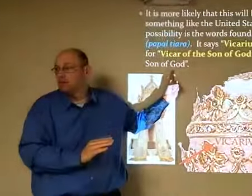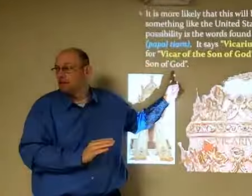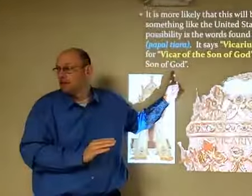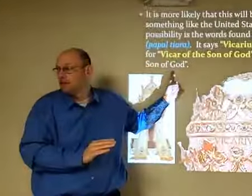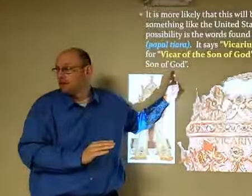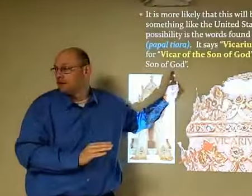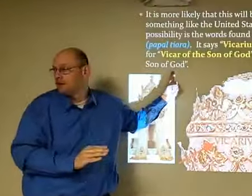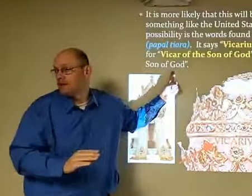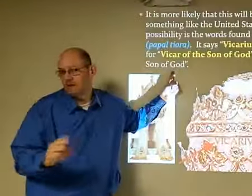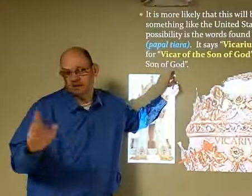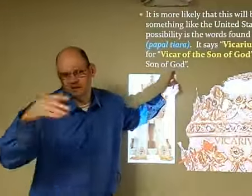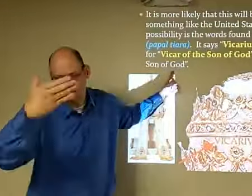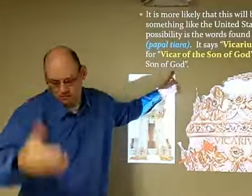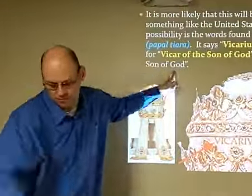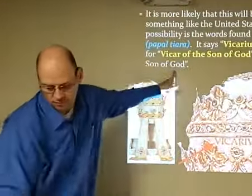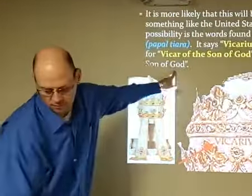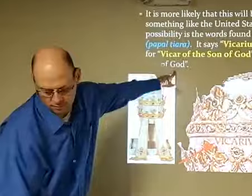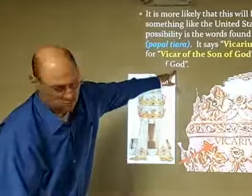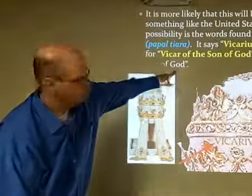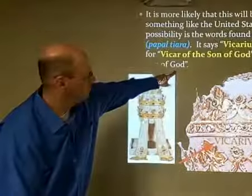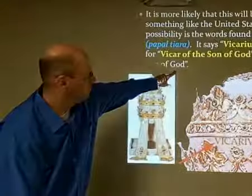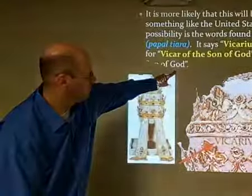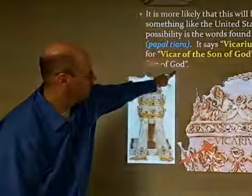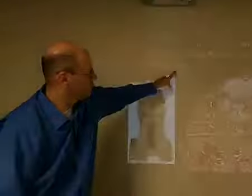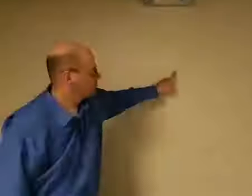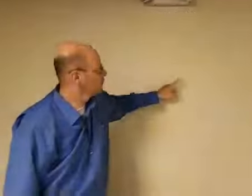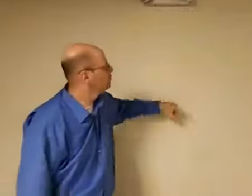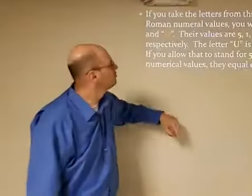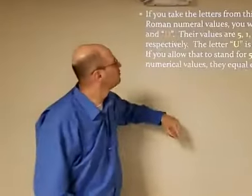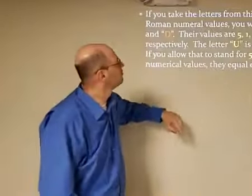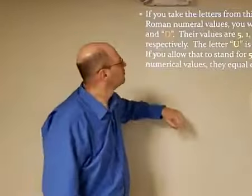but we do know this is Latin and this is what it means in the place of God